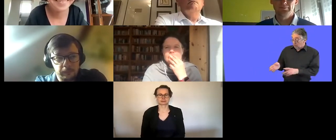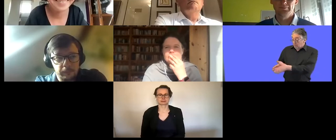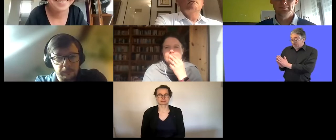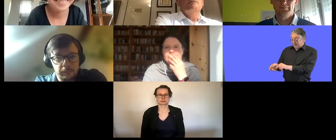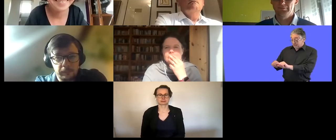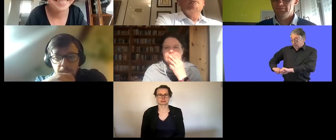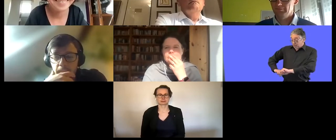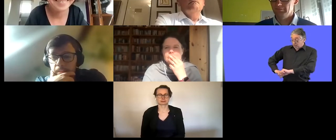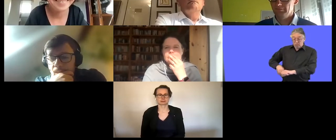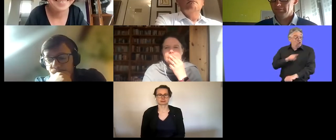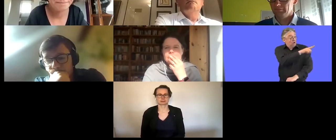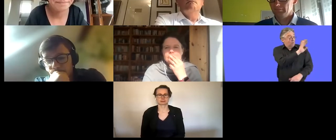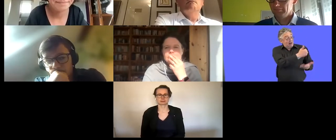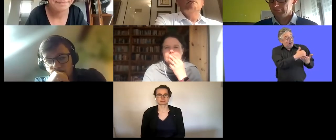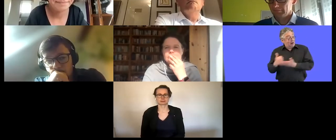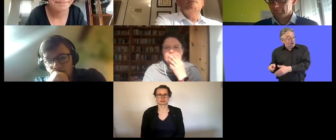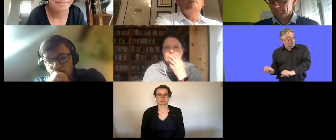that participant